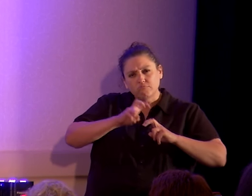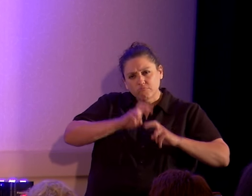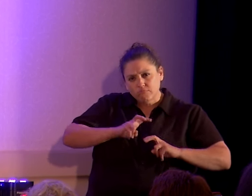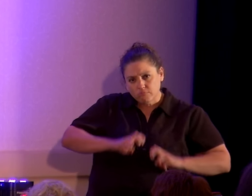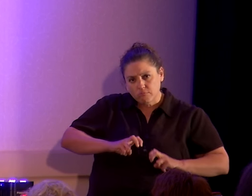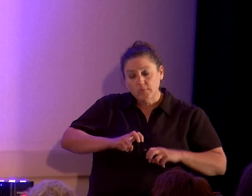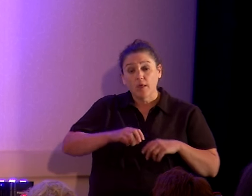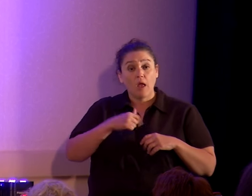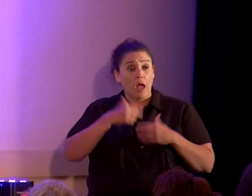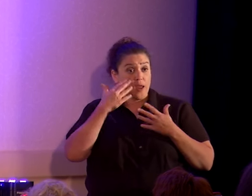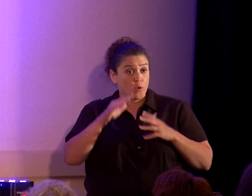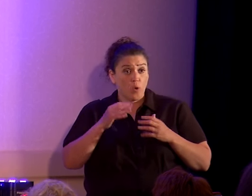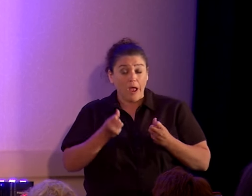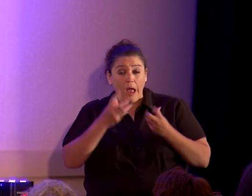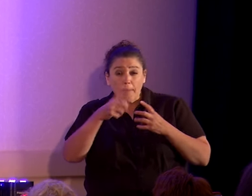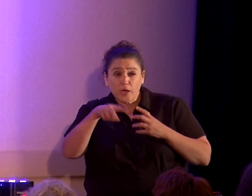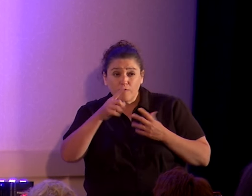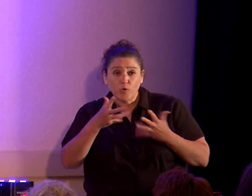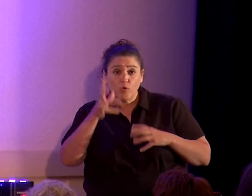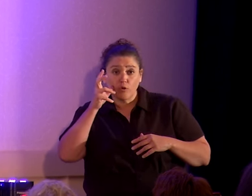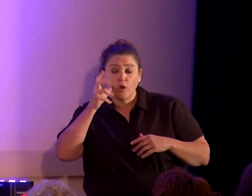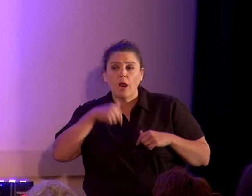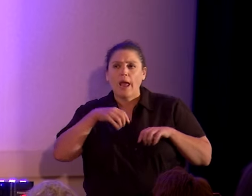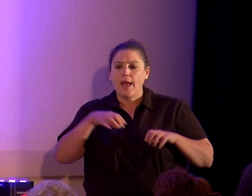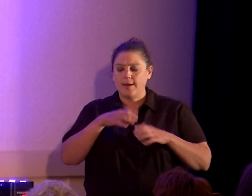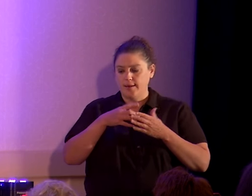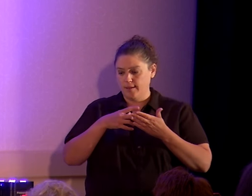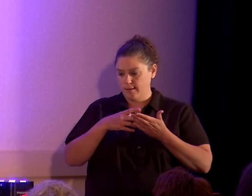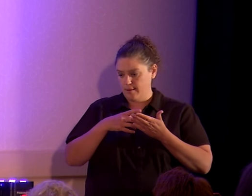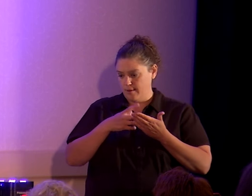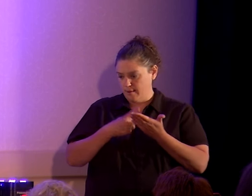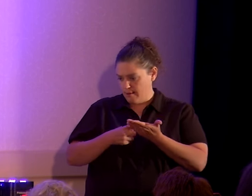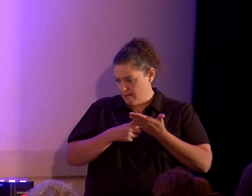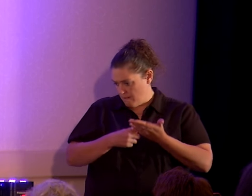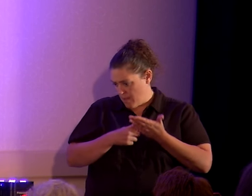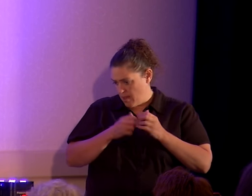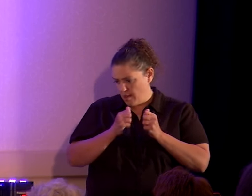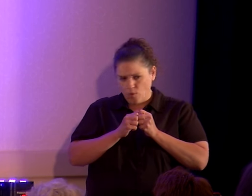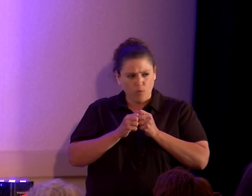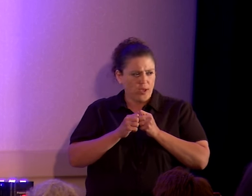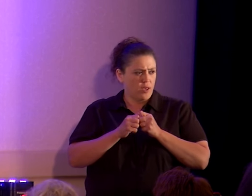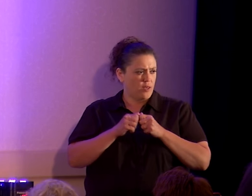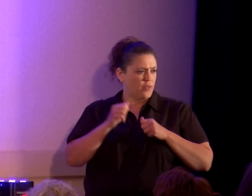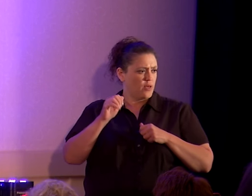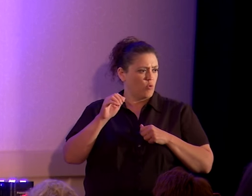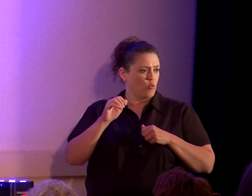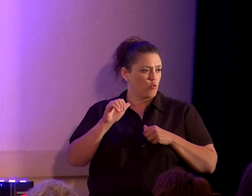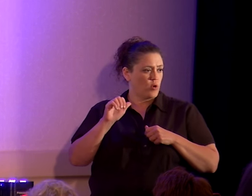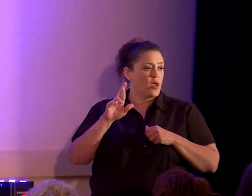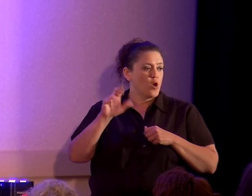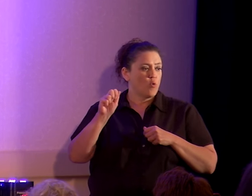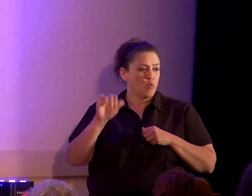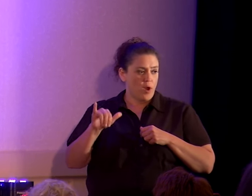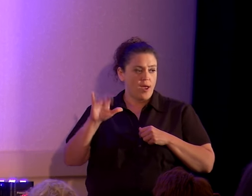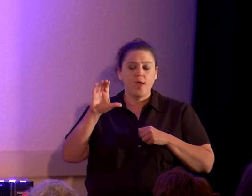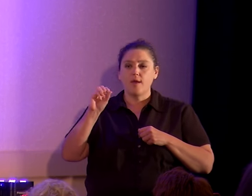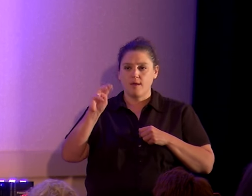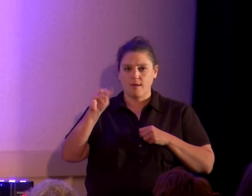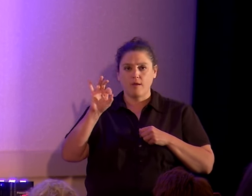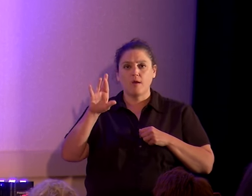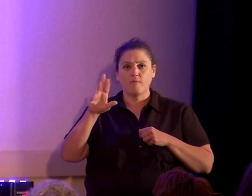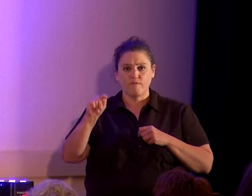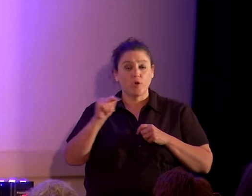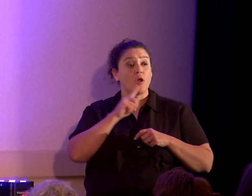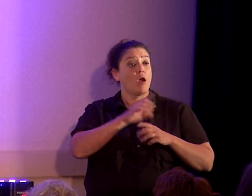I don't know how many people heard I did a debate with Ray Comfort on Christian